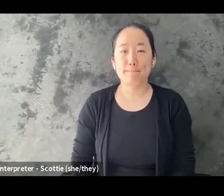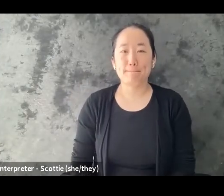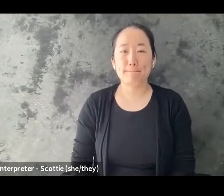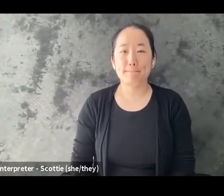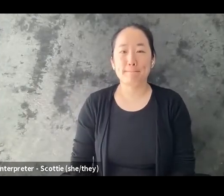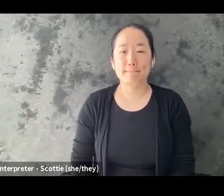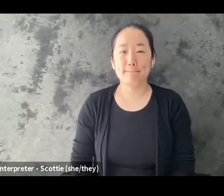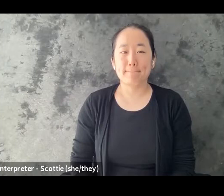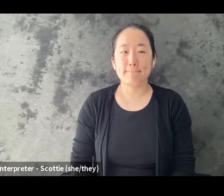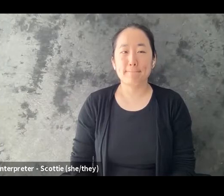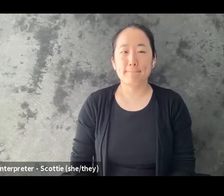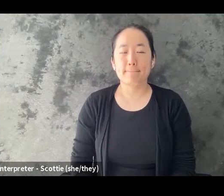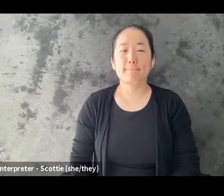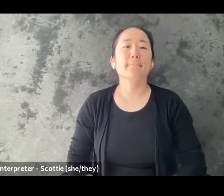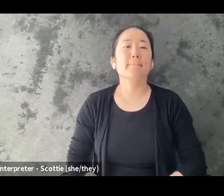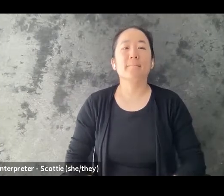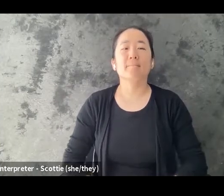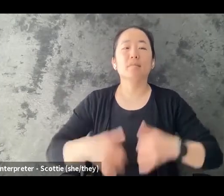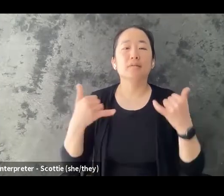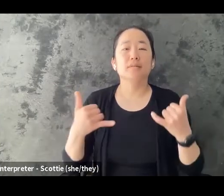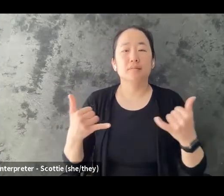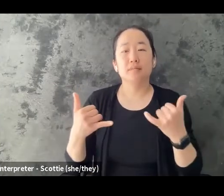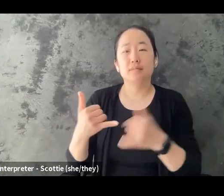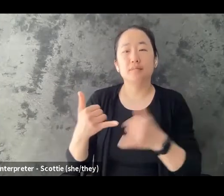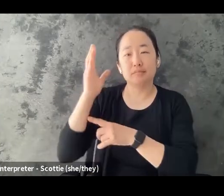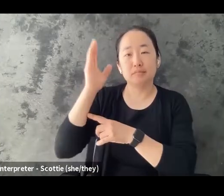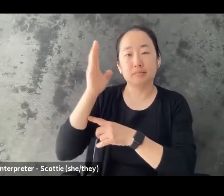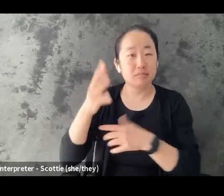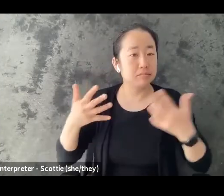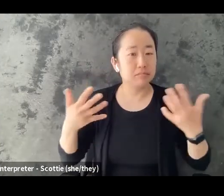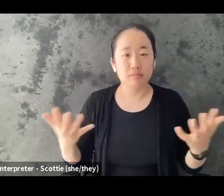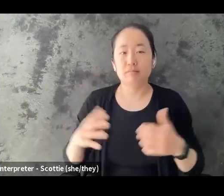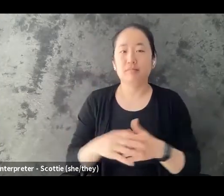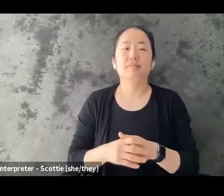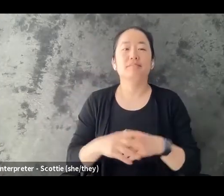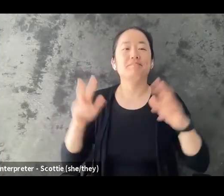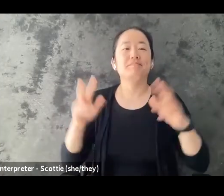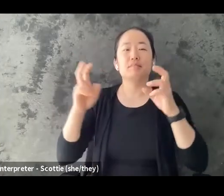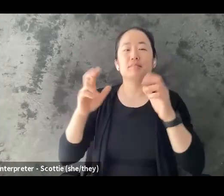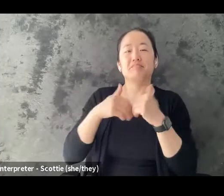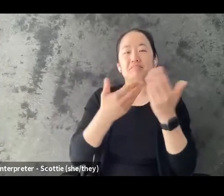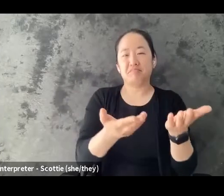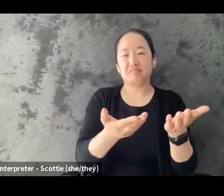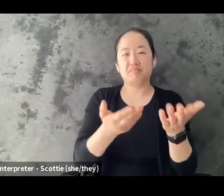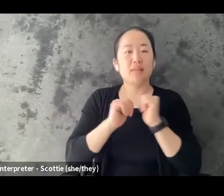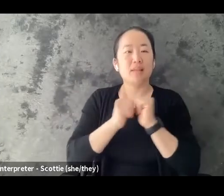So today's webinar is about how we can think about talking about our past experiences of abuse with other people.